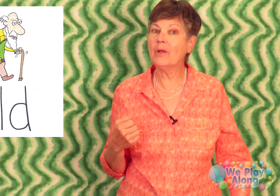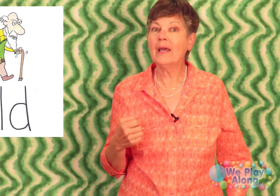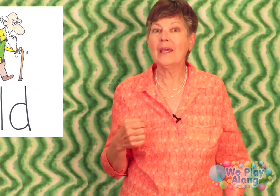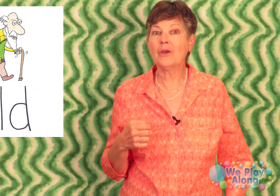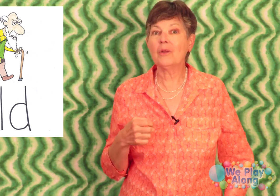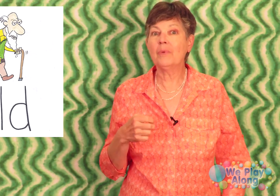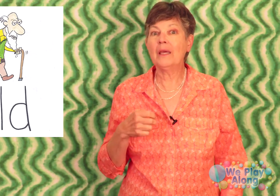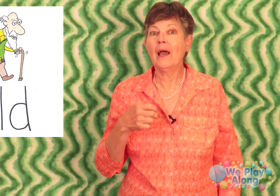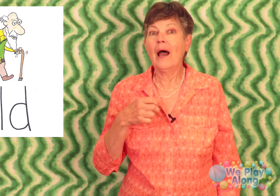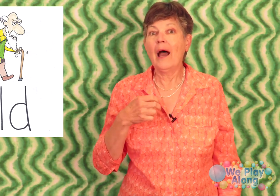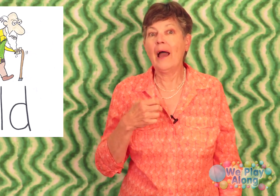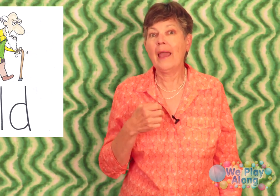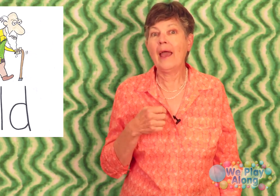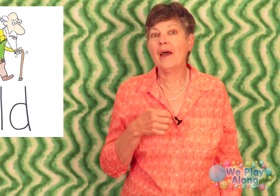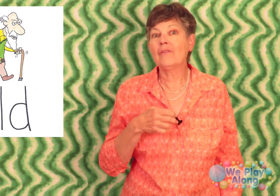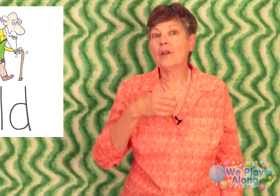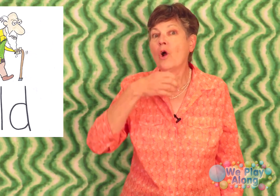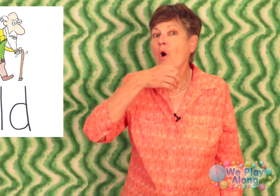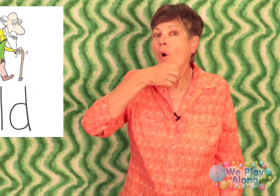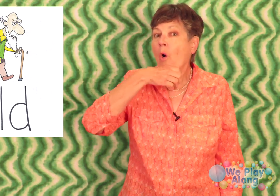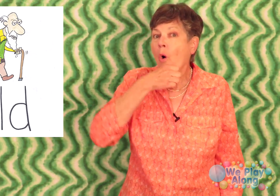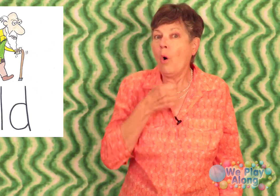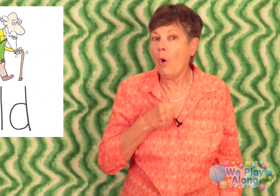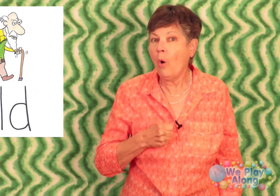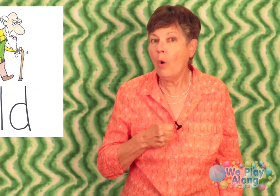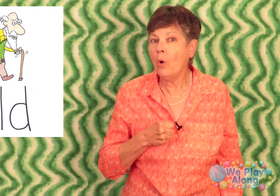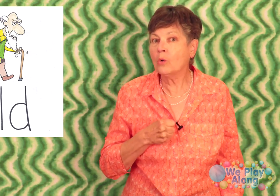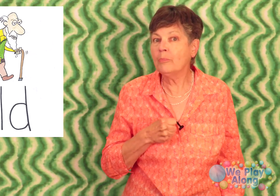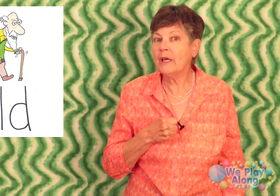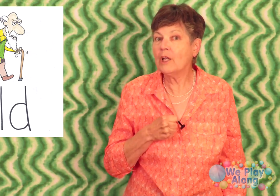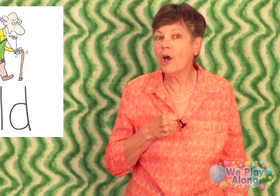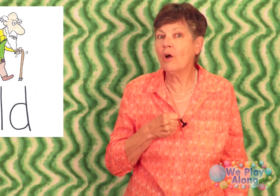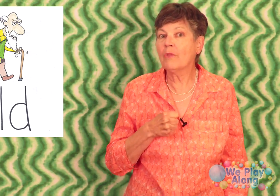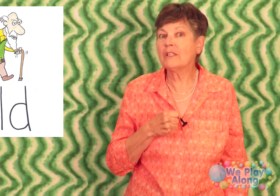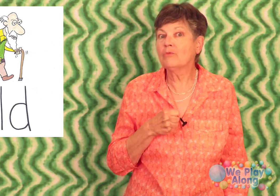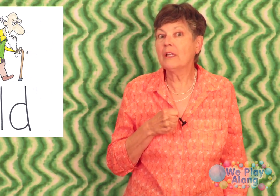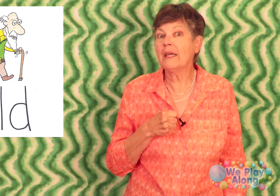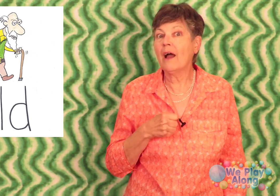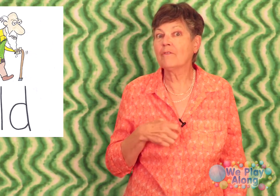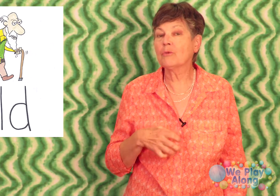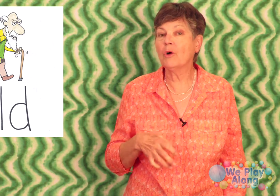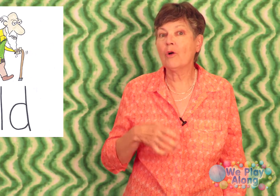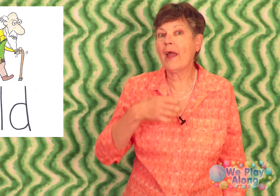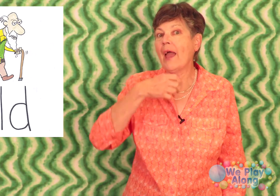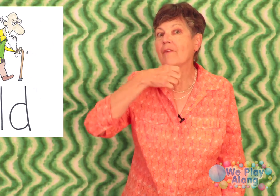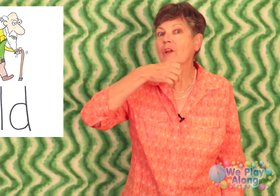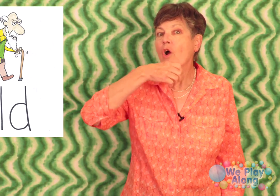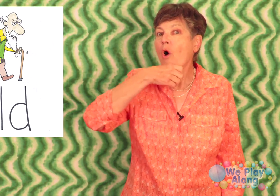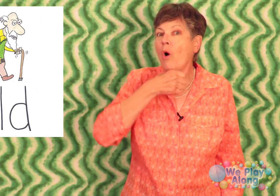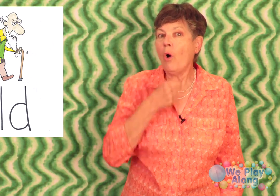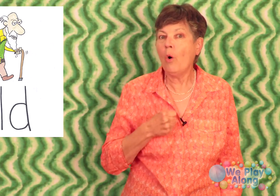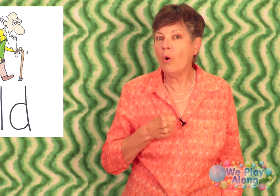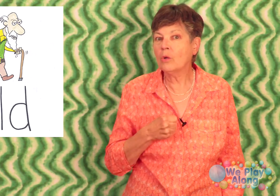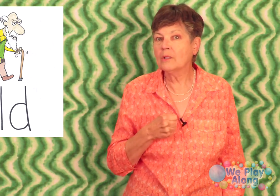it could be I have an old pillow that's really comfortable or I have an old